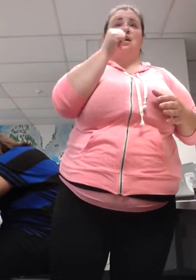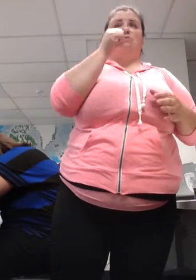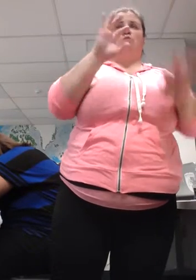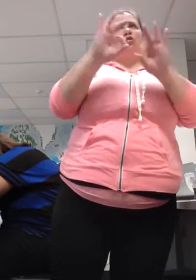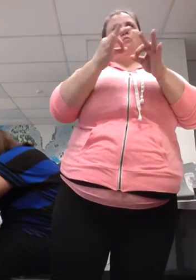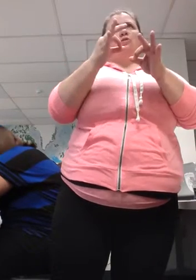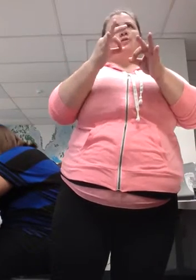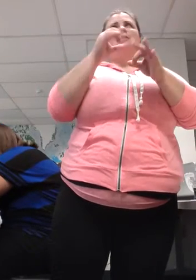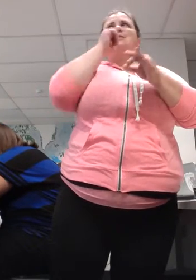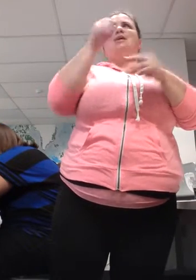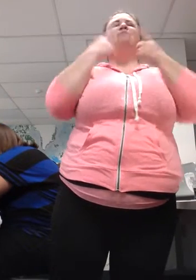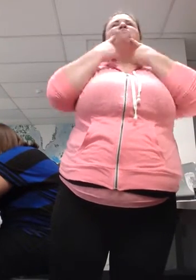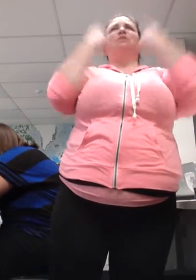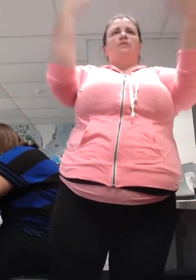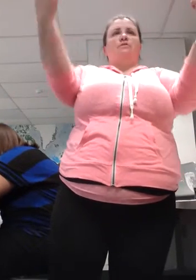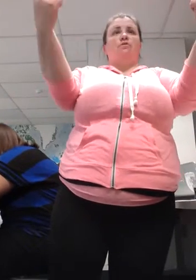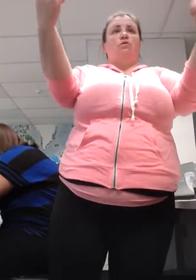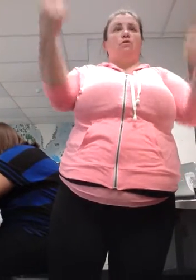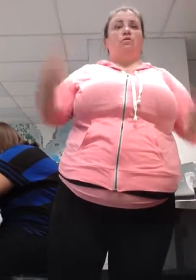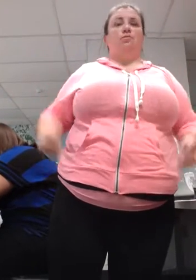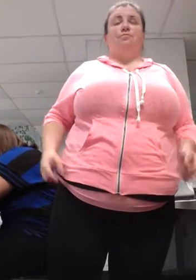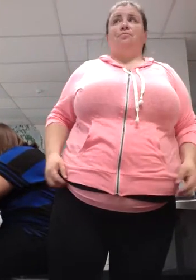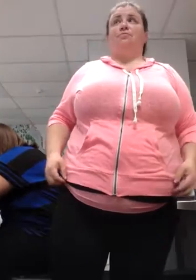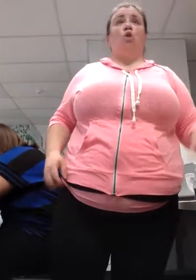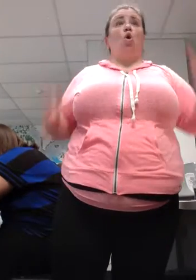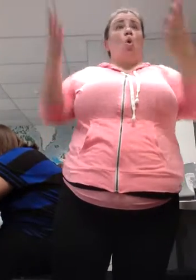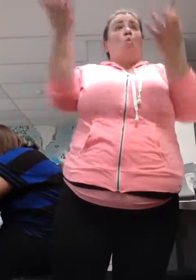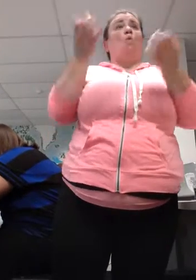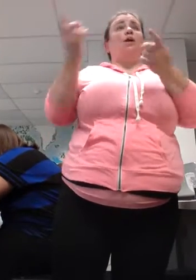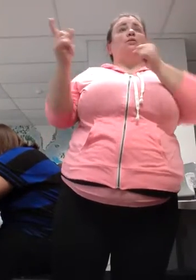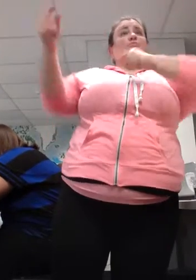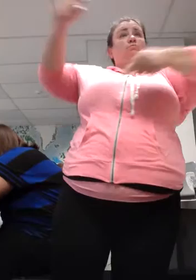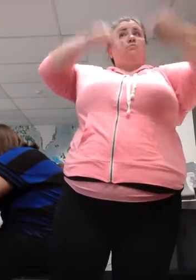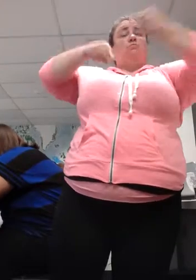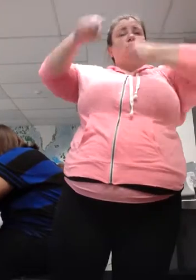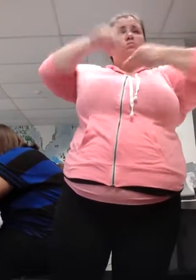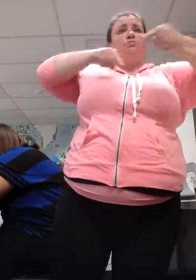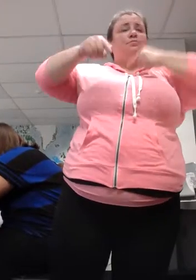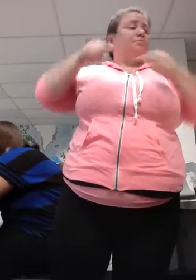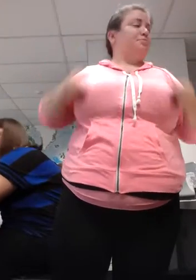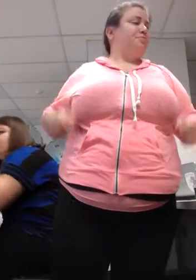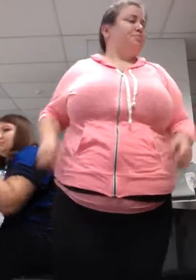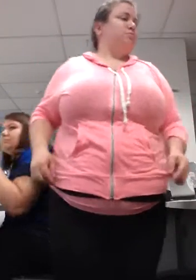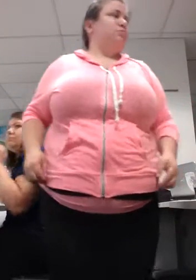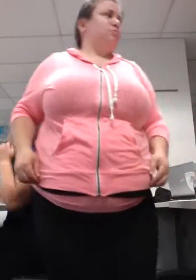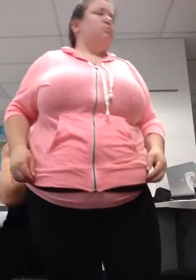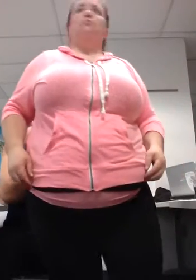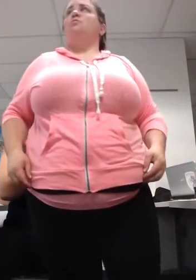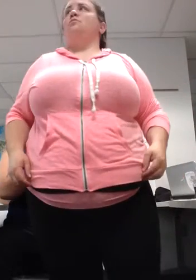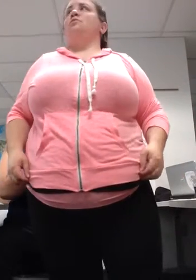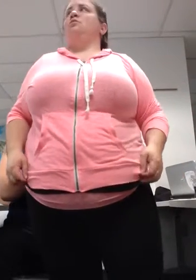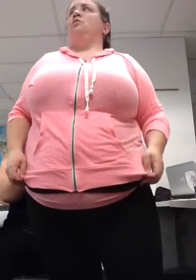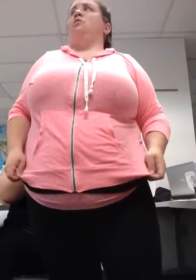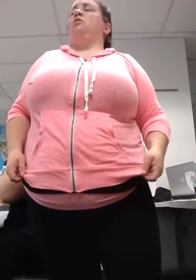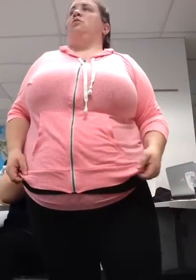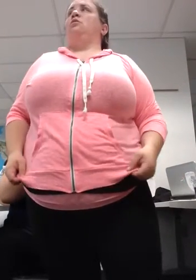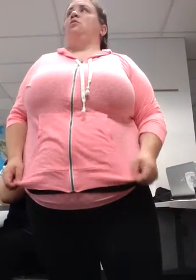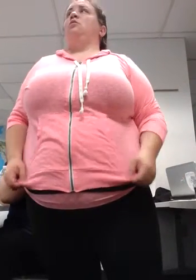Good? Can I go back? Can I go back? Yep. Okay. Okay. And the last